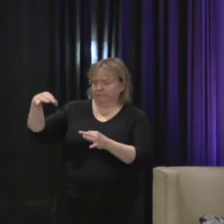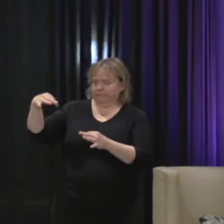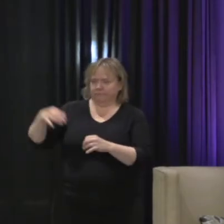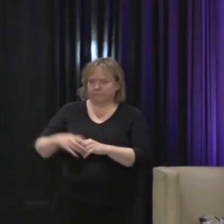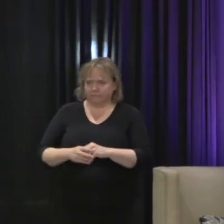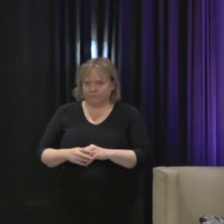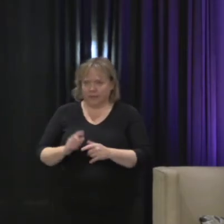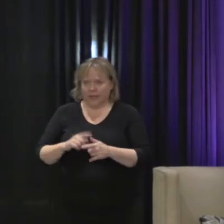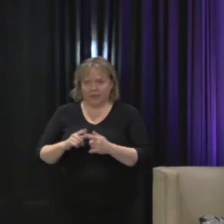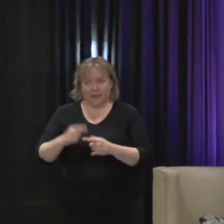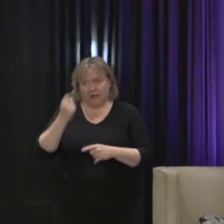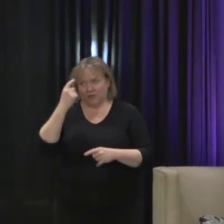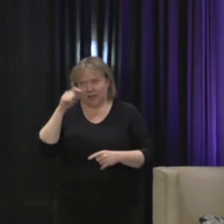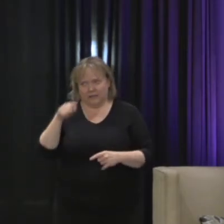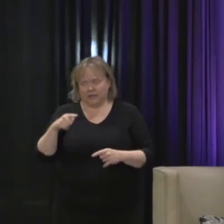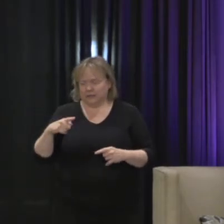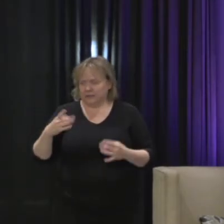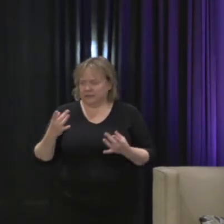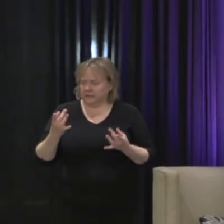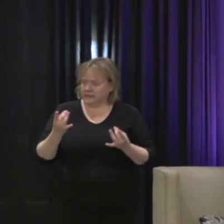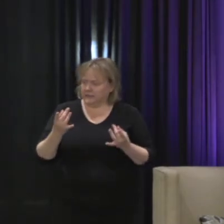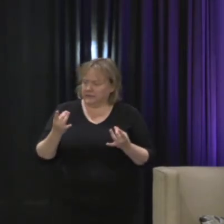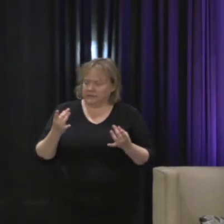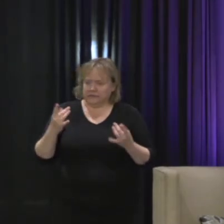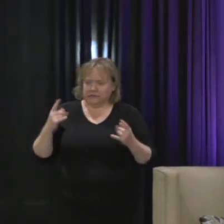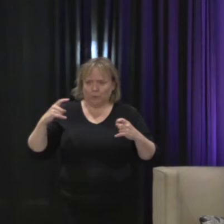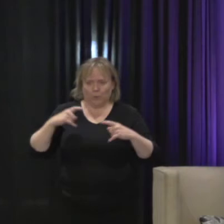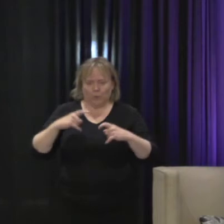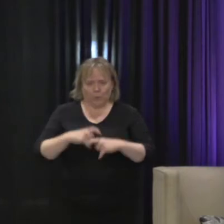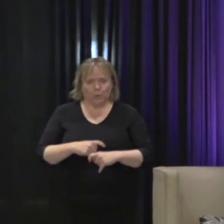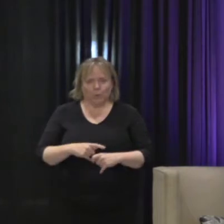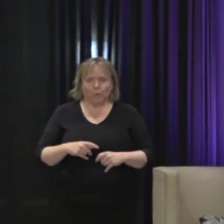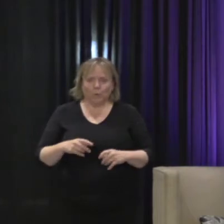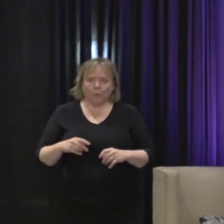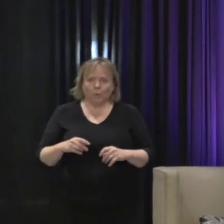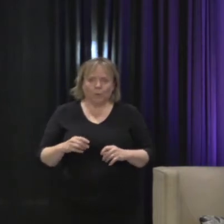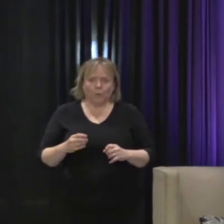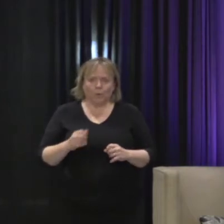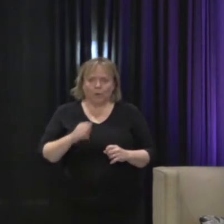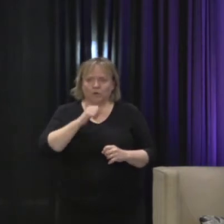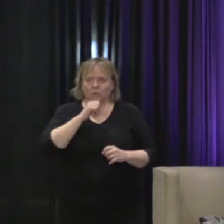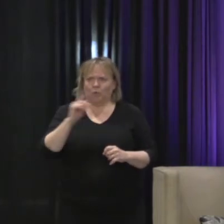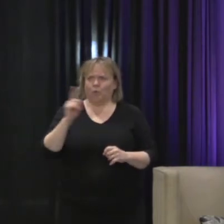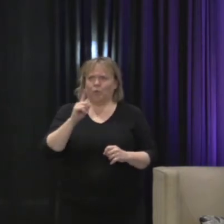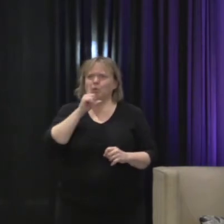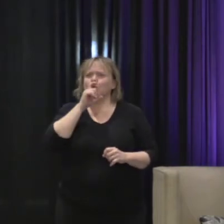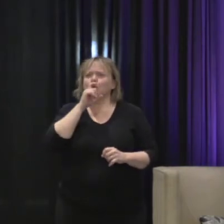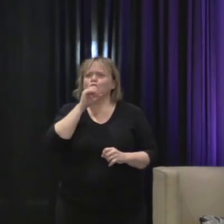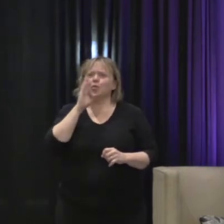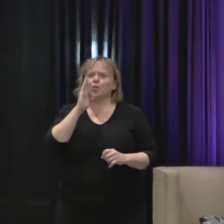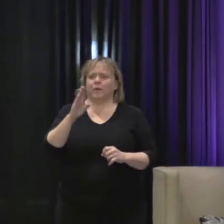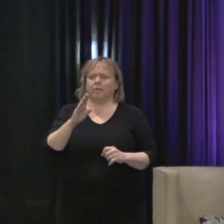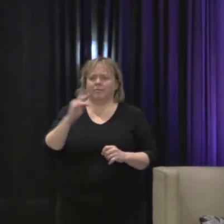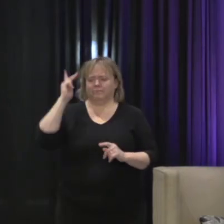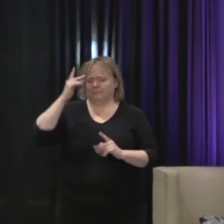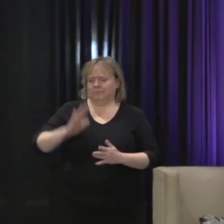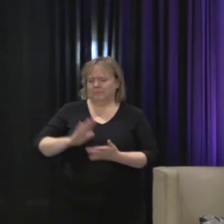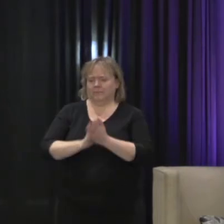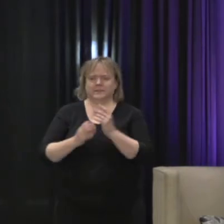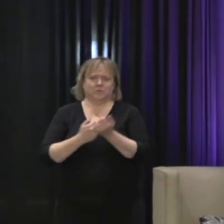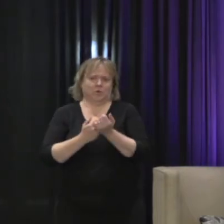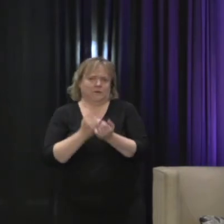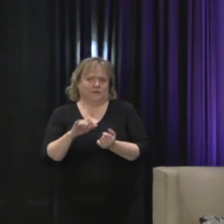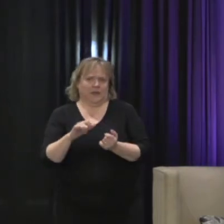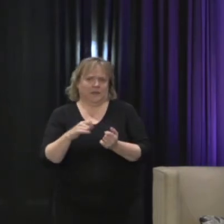is such a difficult issue, right? You're going to find very few political supporters. And so to the